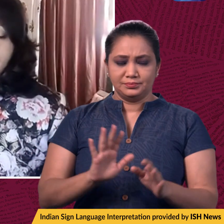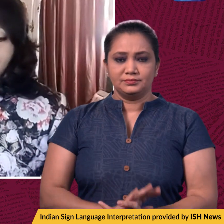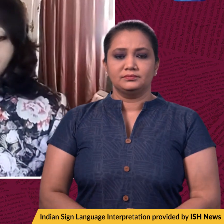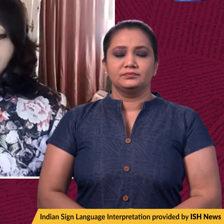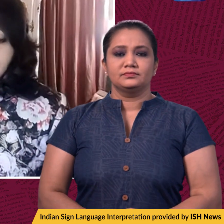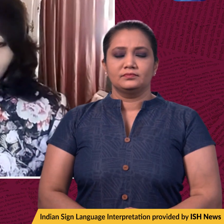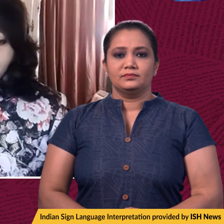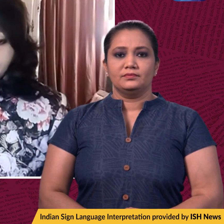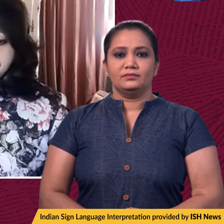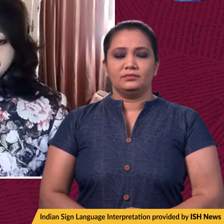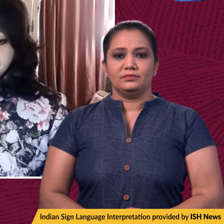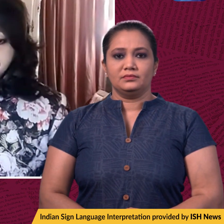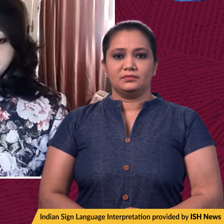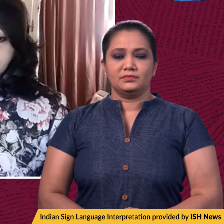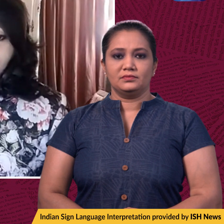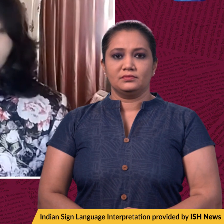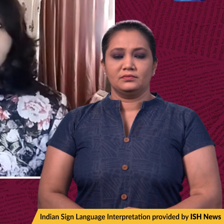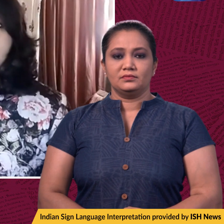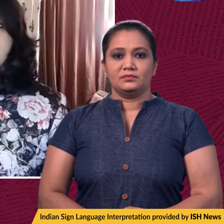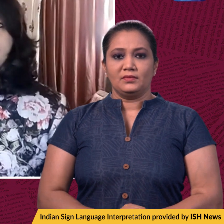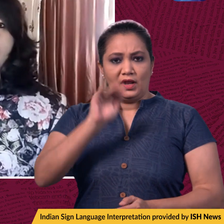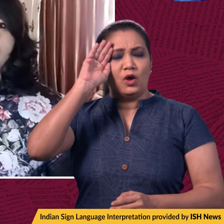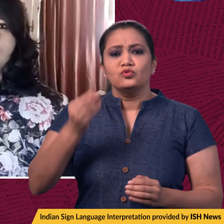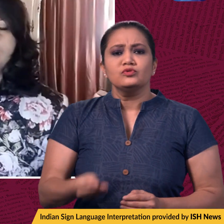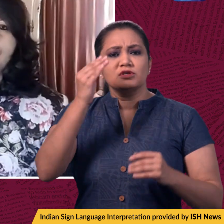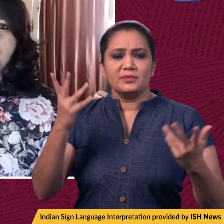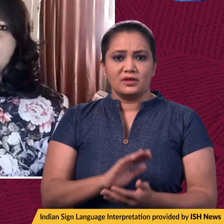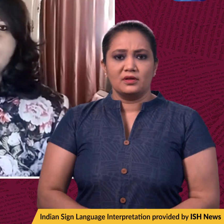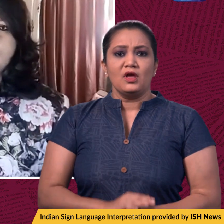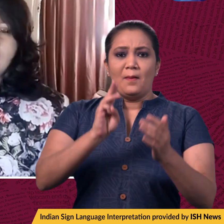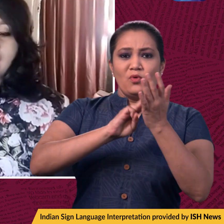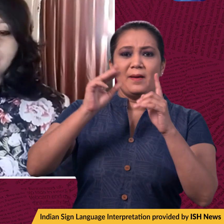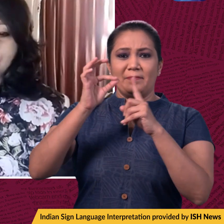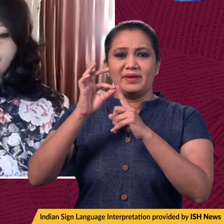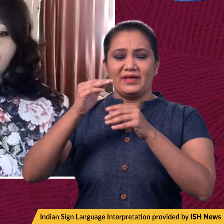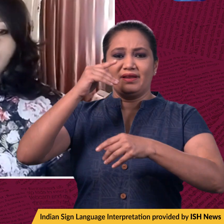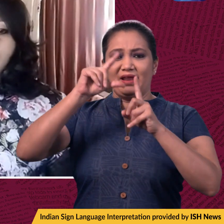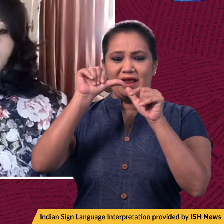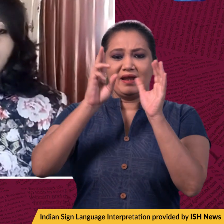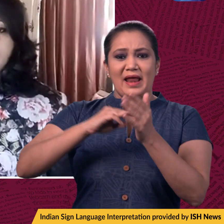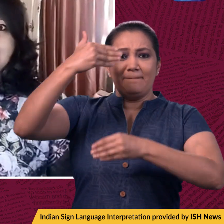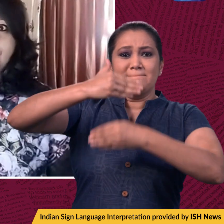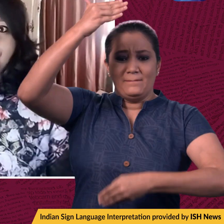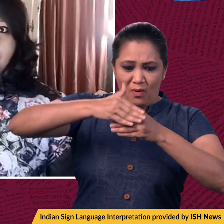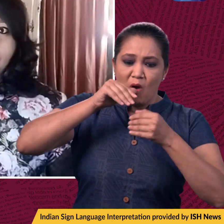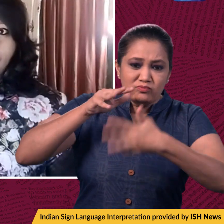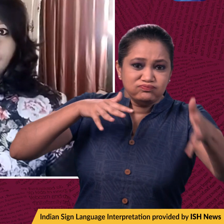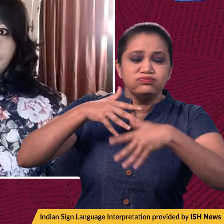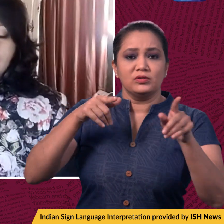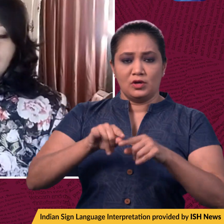restrictions as well. An update on the Mulla Perrier Dam issue. The Supreme Court today